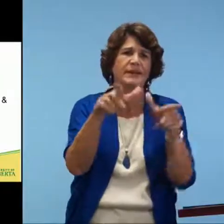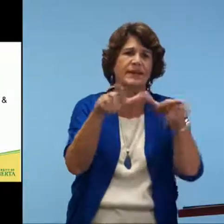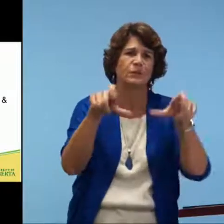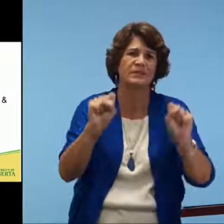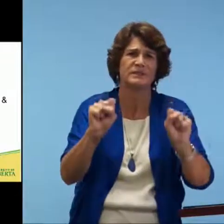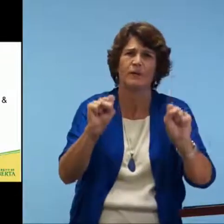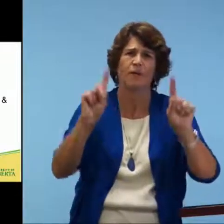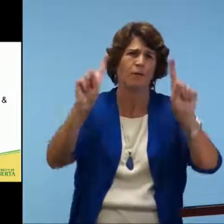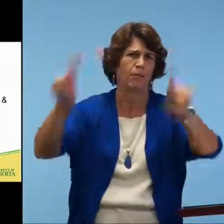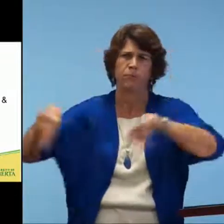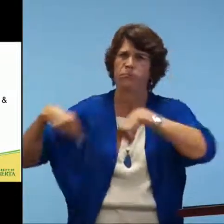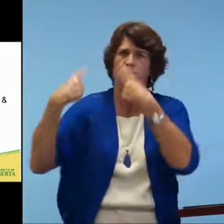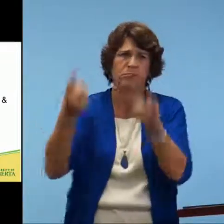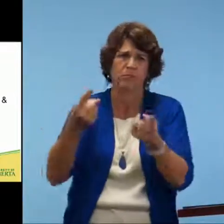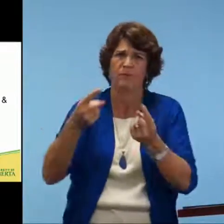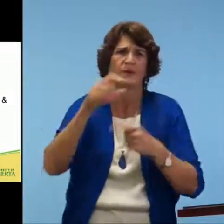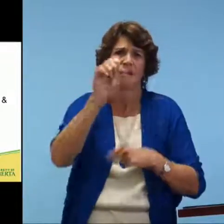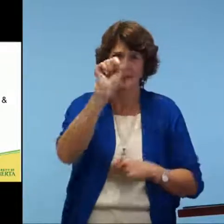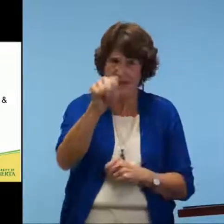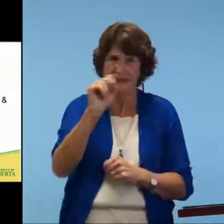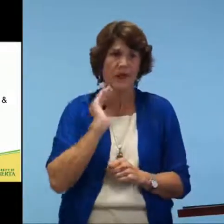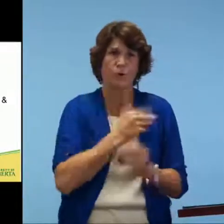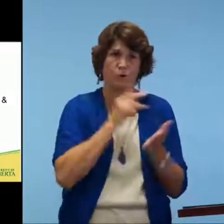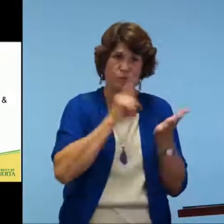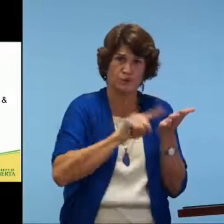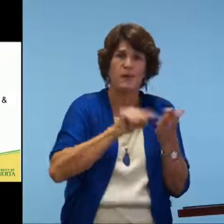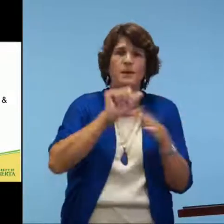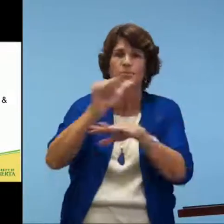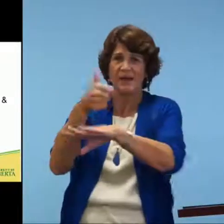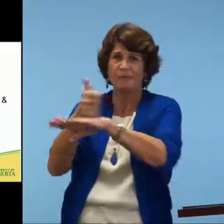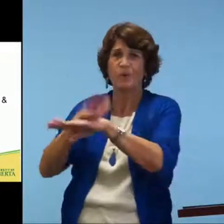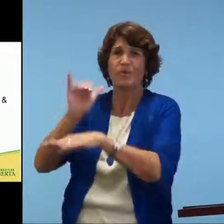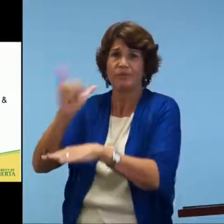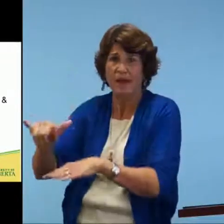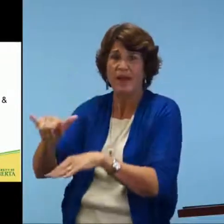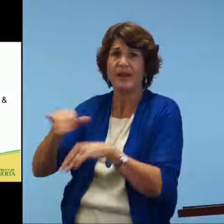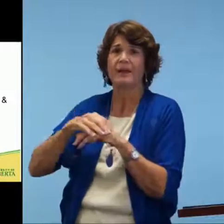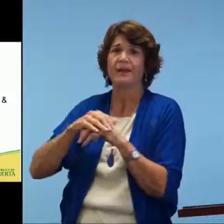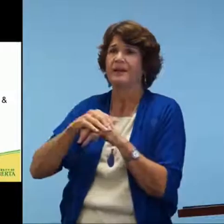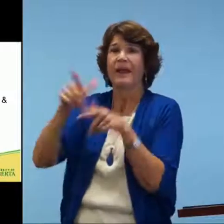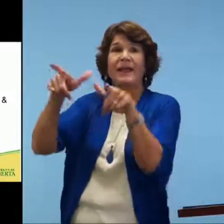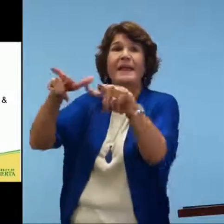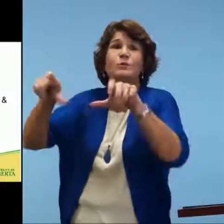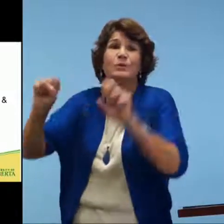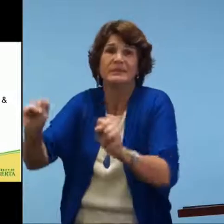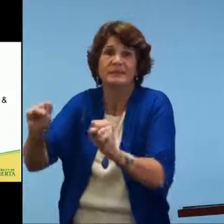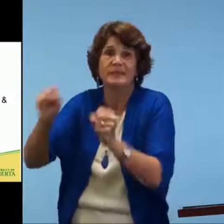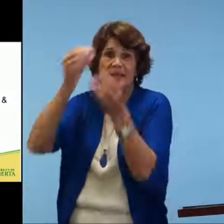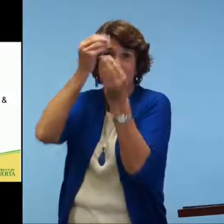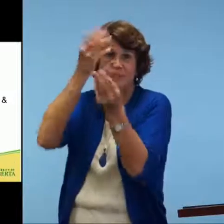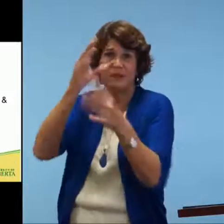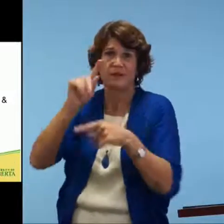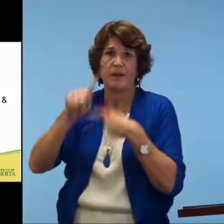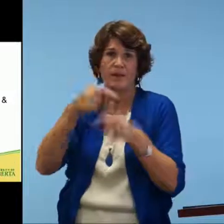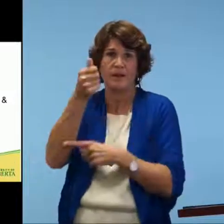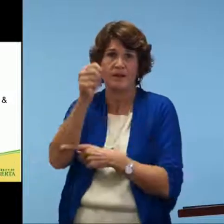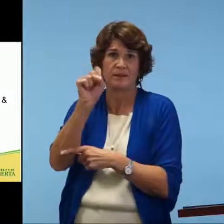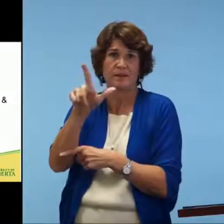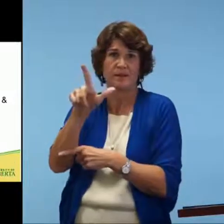ASL acquisition. And the research that we've been doing has been based on the linguistic information